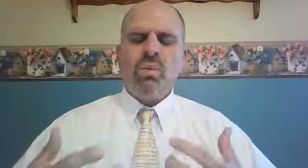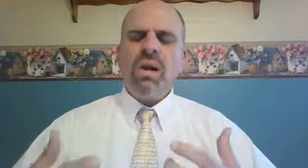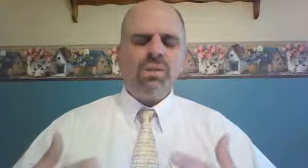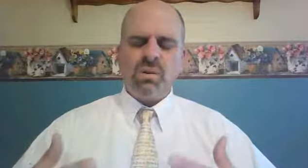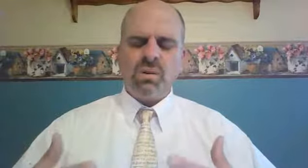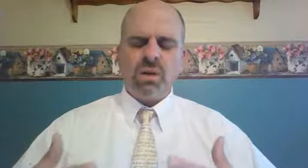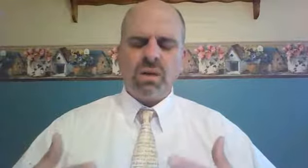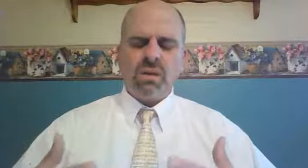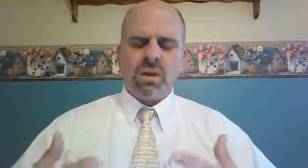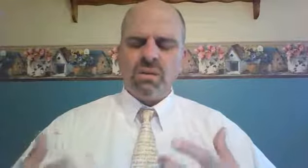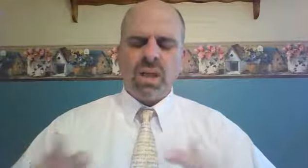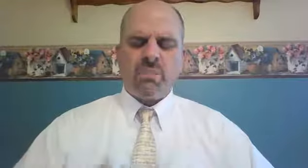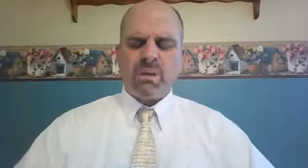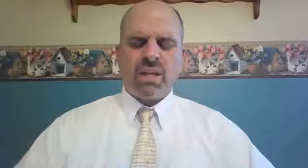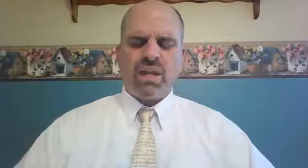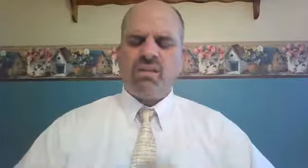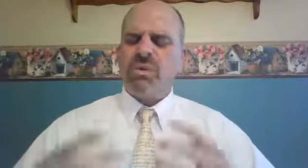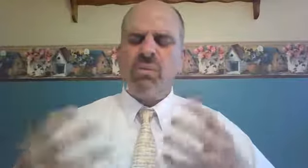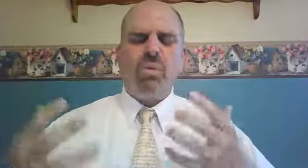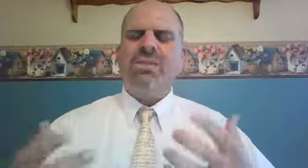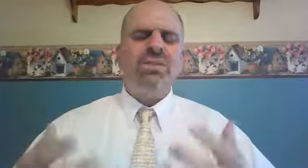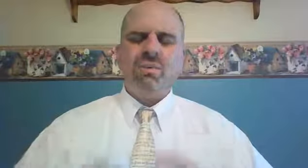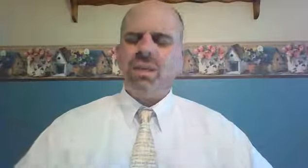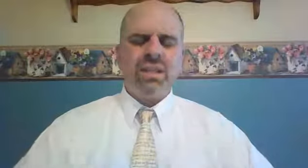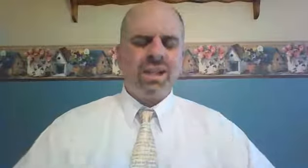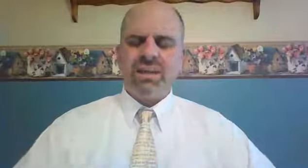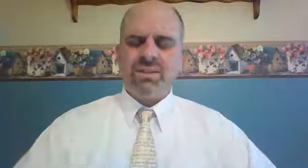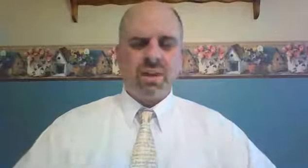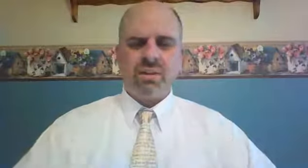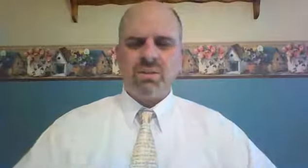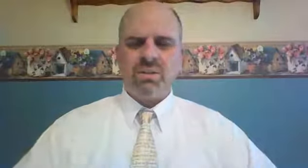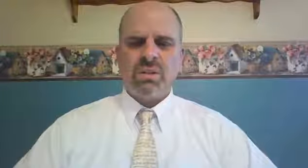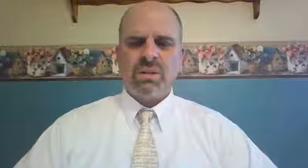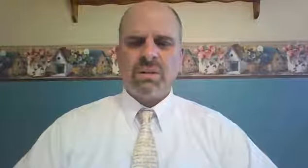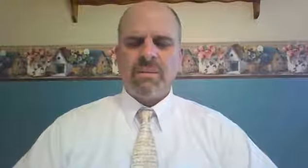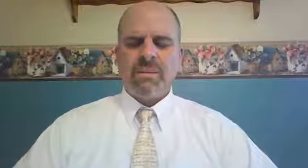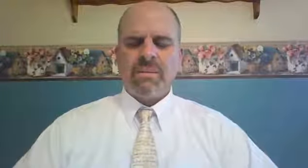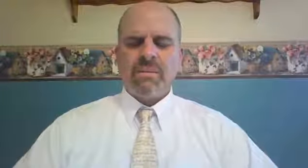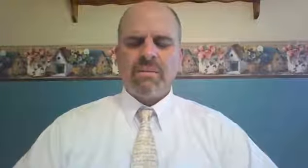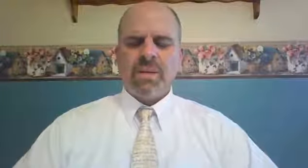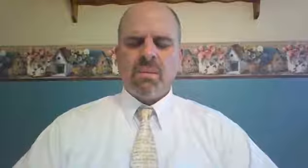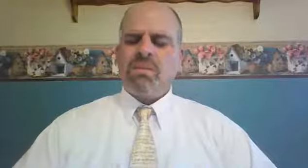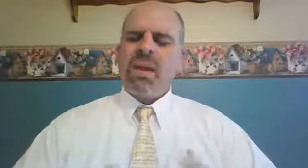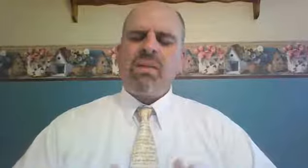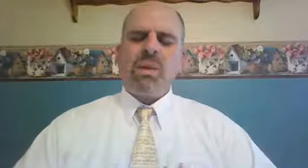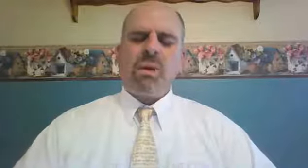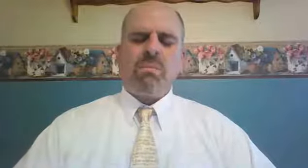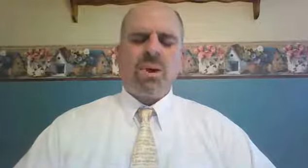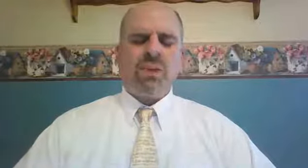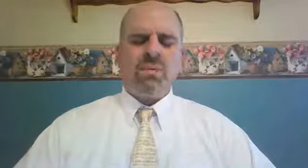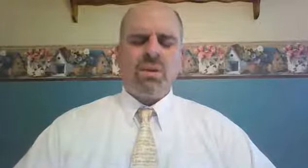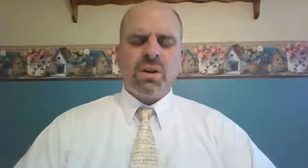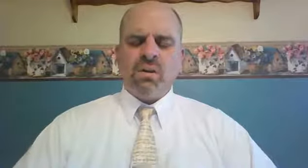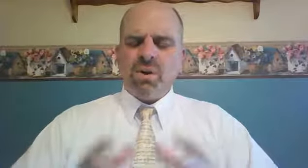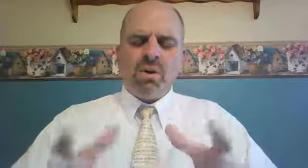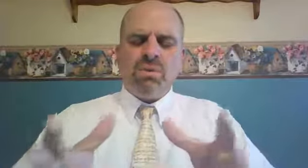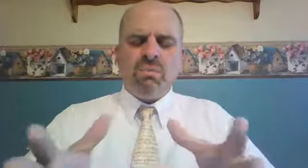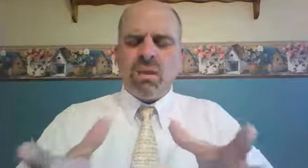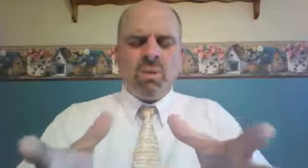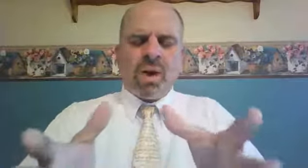grateful, Lord, for that protection. For rescuing the likes of us. Father, I want to pray for those who may be